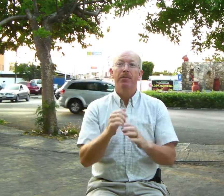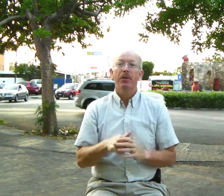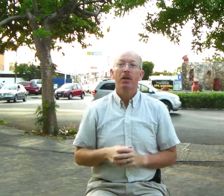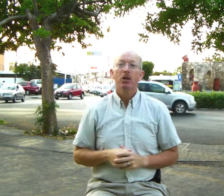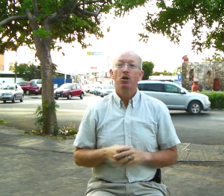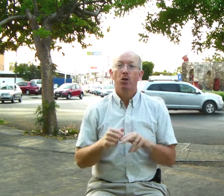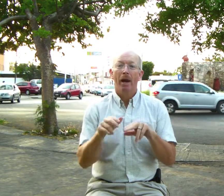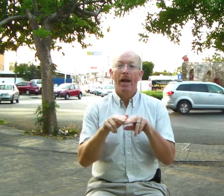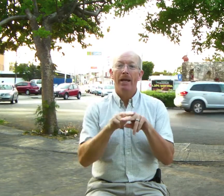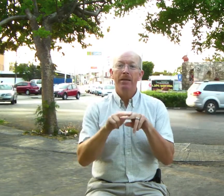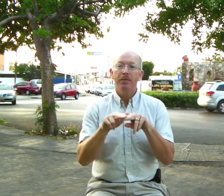Train.